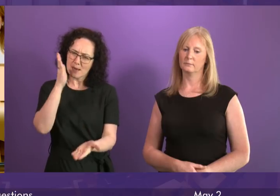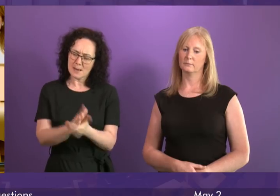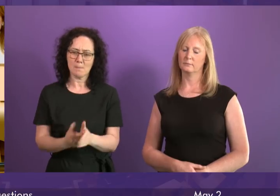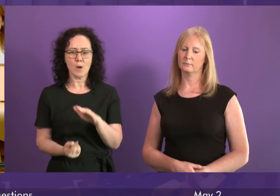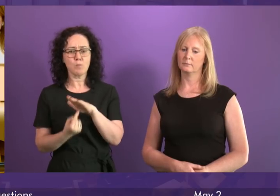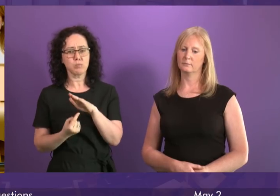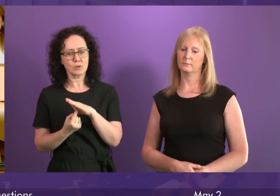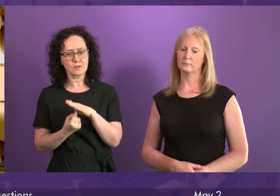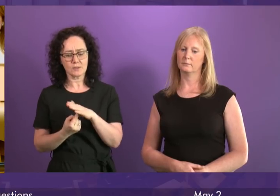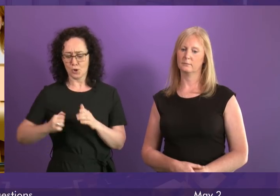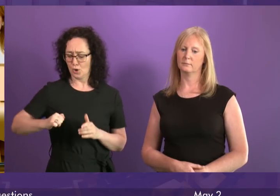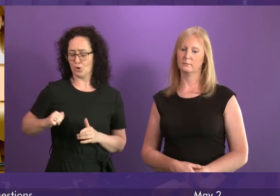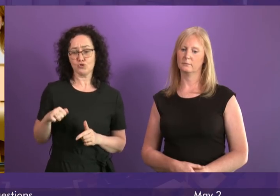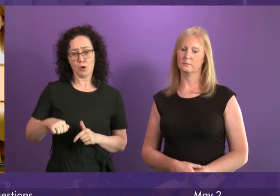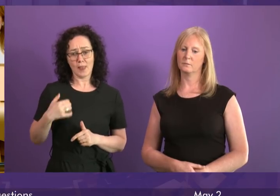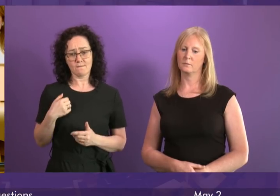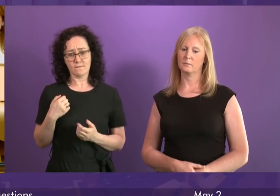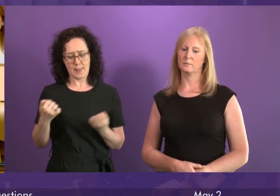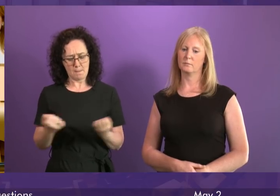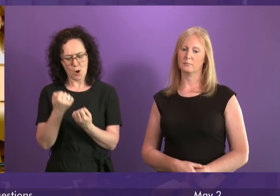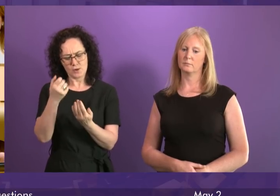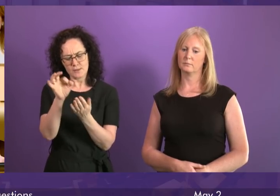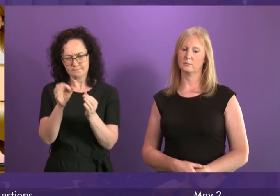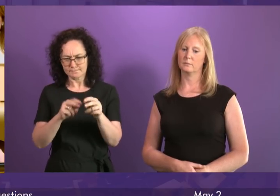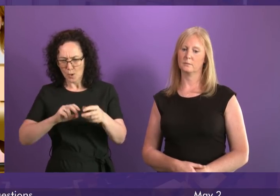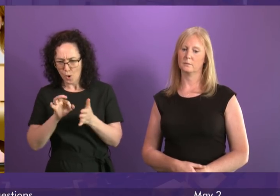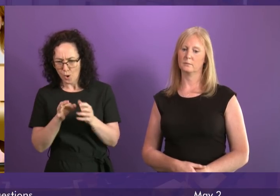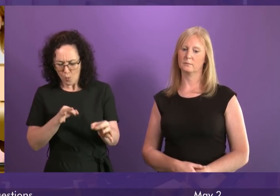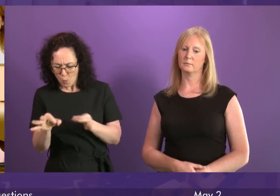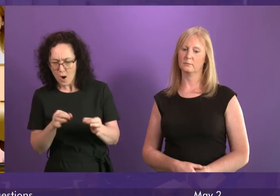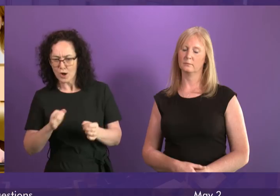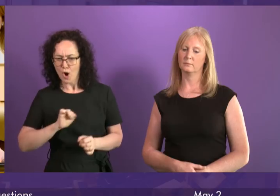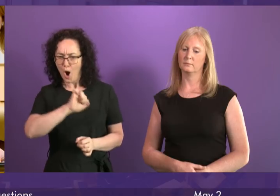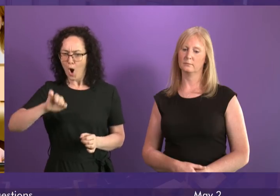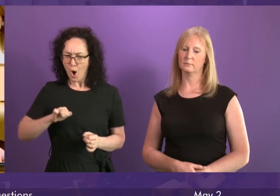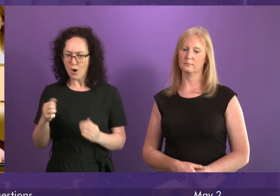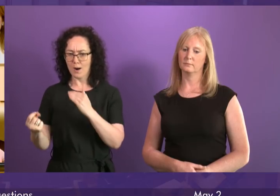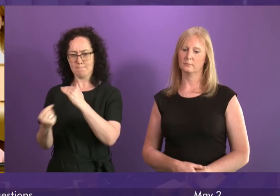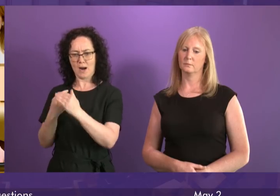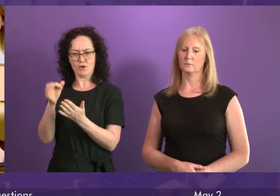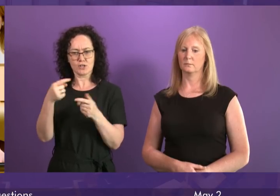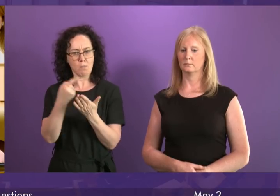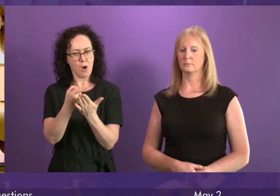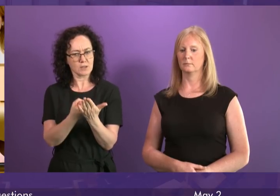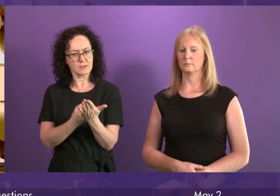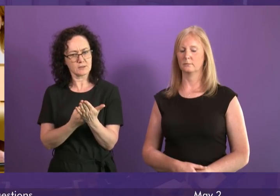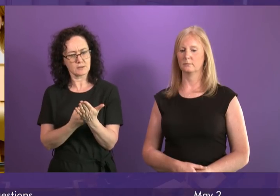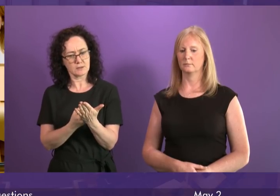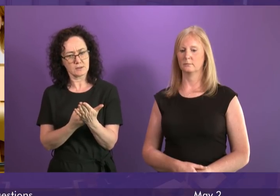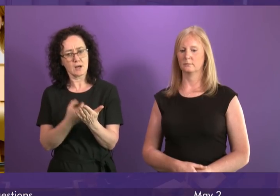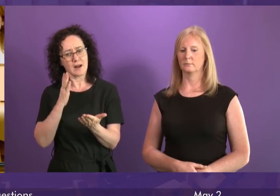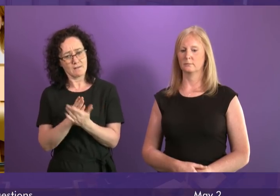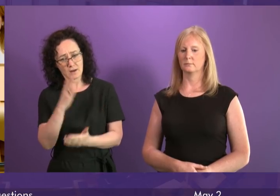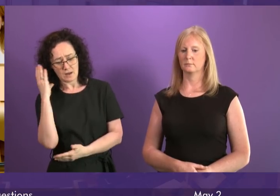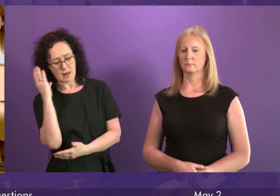migration policies that meet the needs of Scottish businesses communities and public services and to send a very clear message wherever we choose to send that